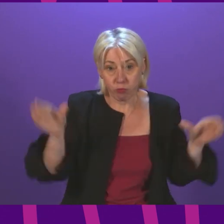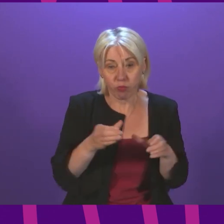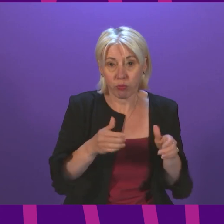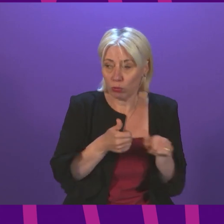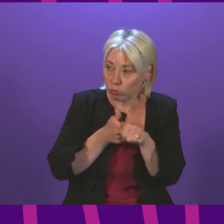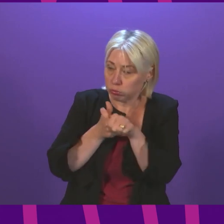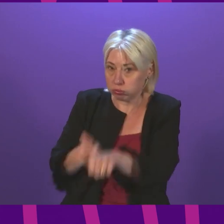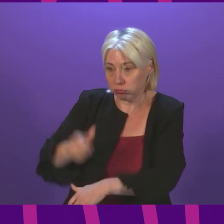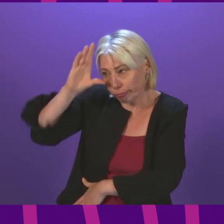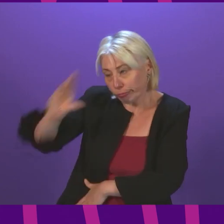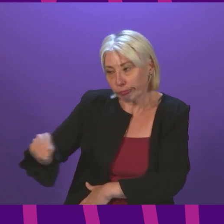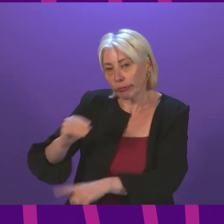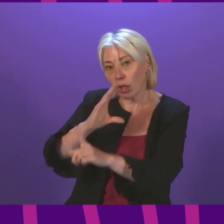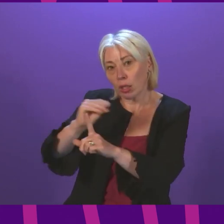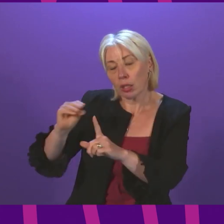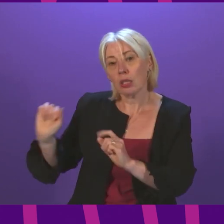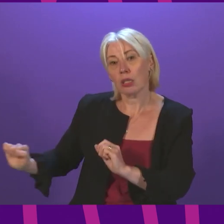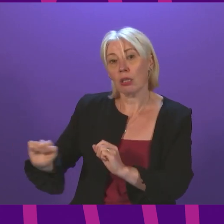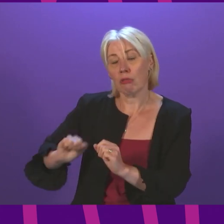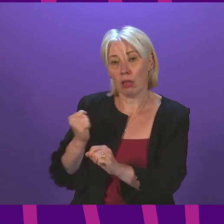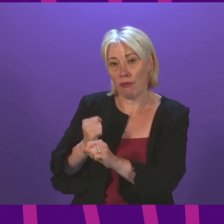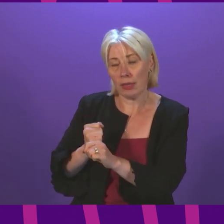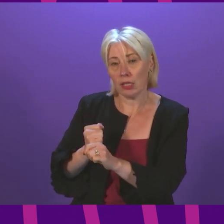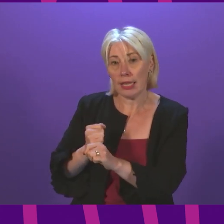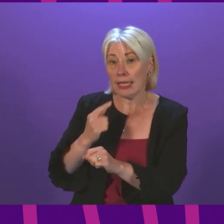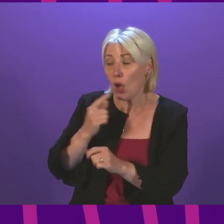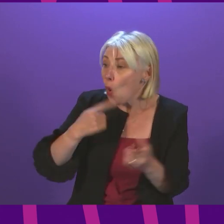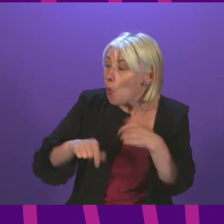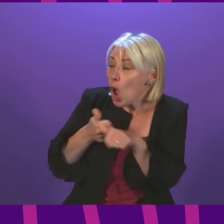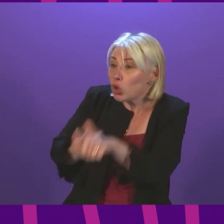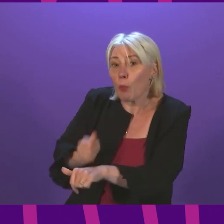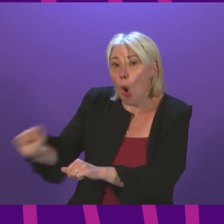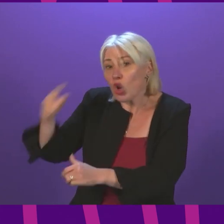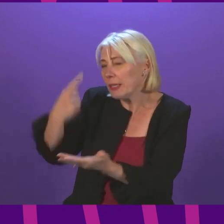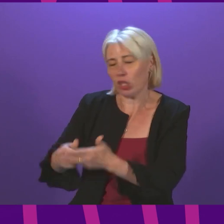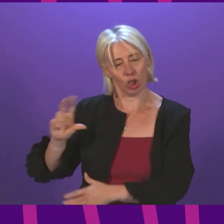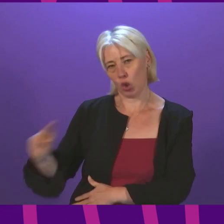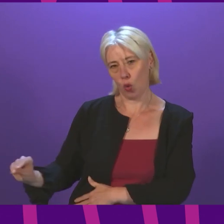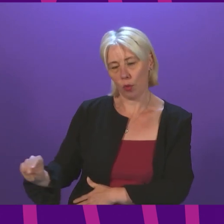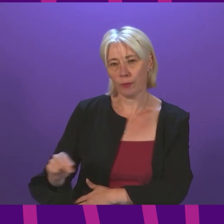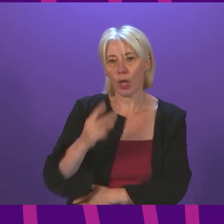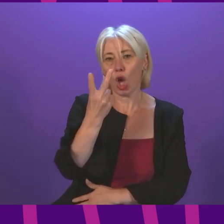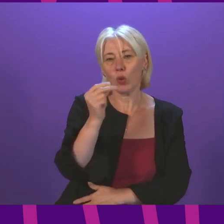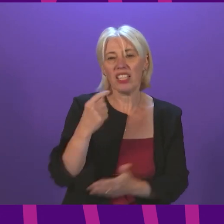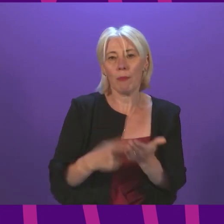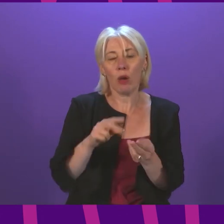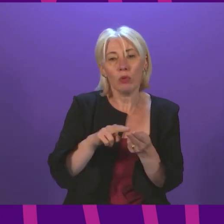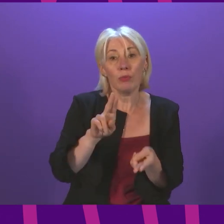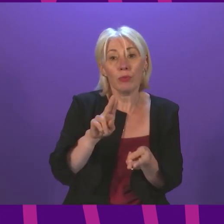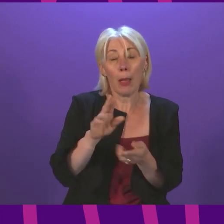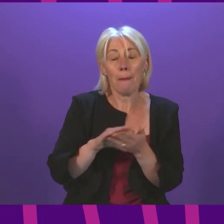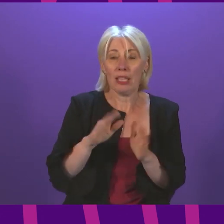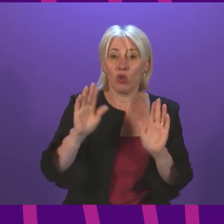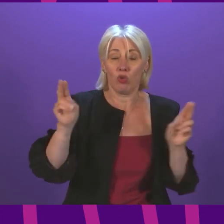message to the Conservative Government that Scotland and this Parliament does not support the callous move. Removing the £20 uplift would reduce Social